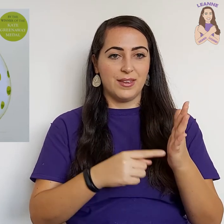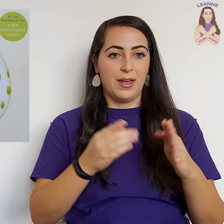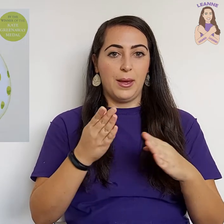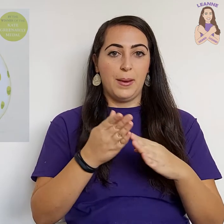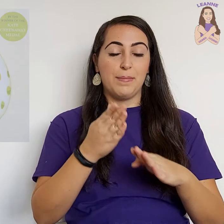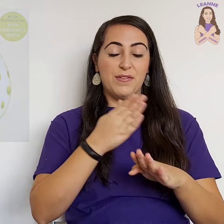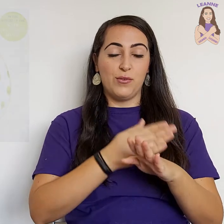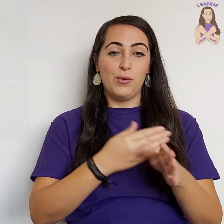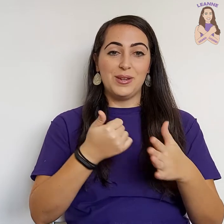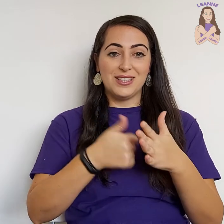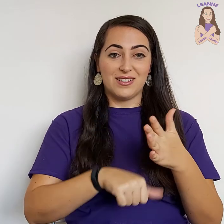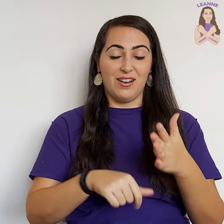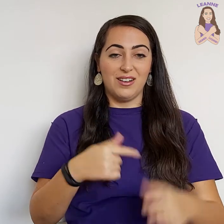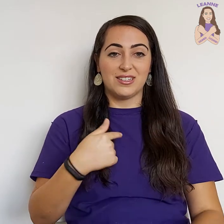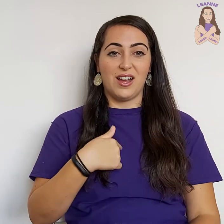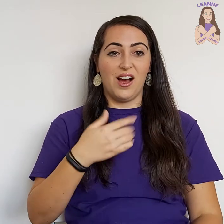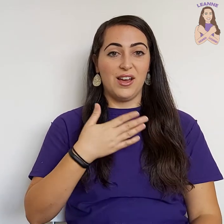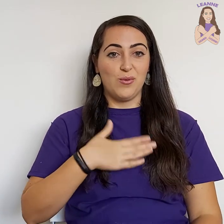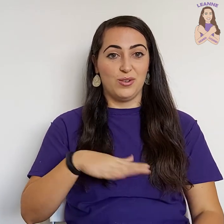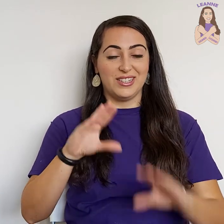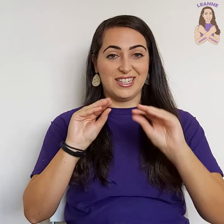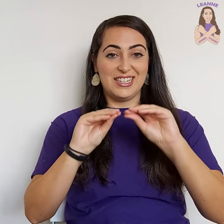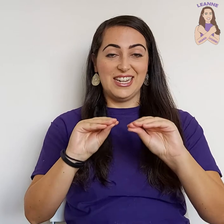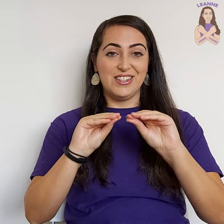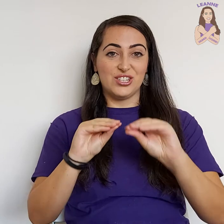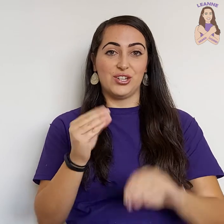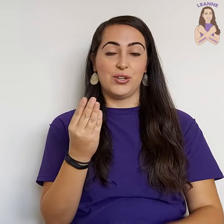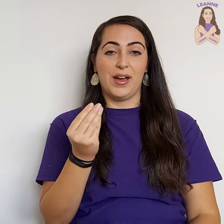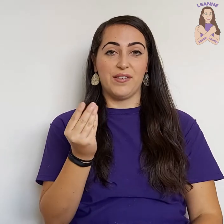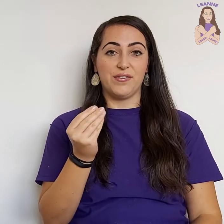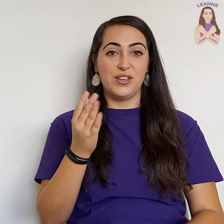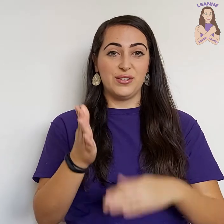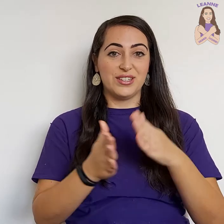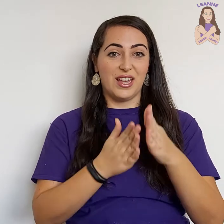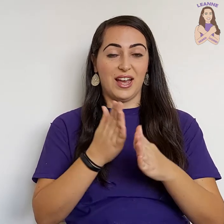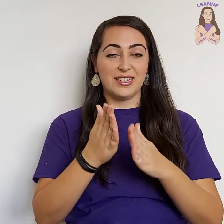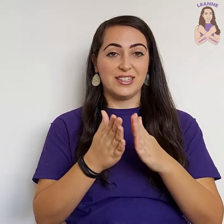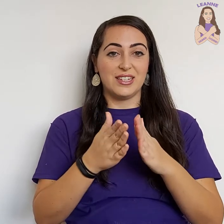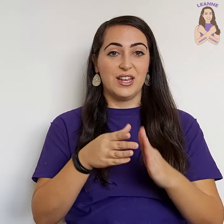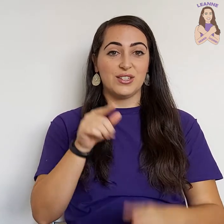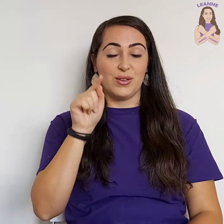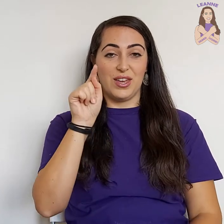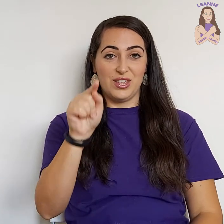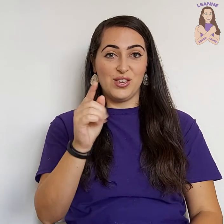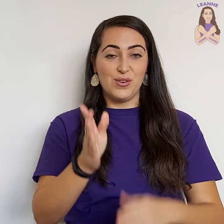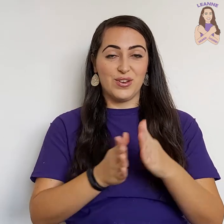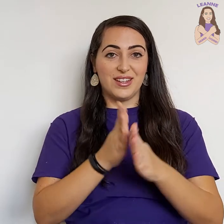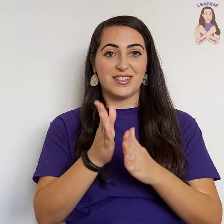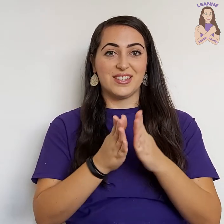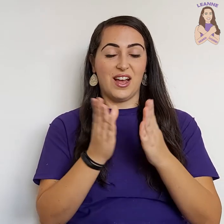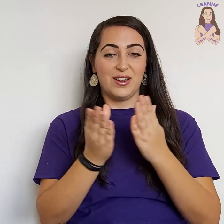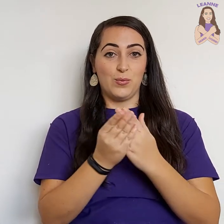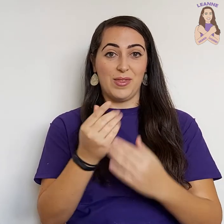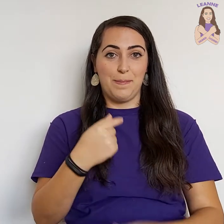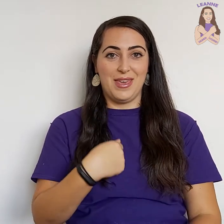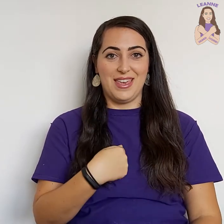Before we start, I want to teach you a few signs so that you can sign with me.